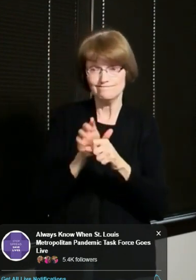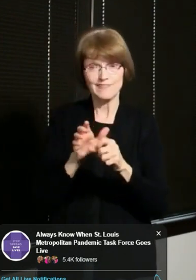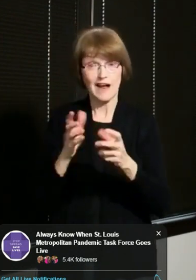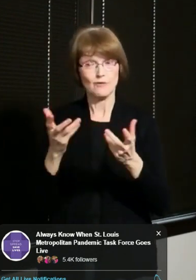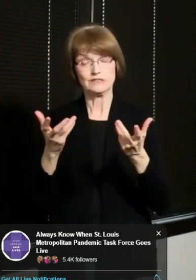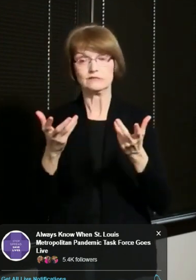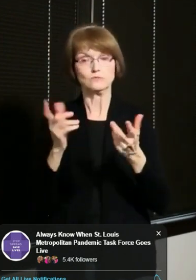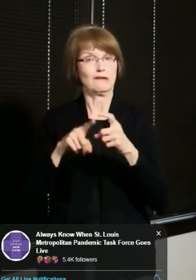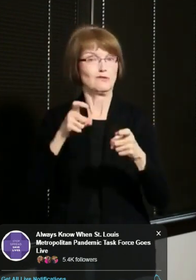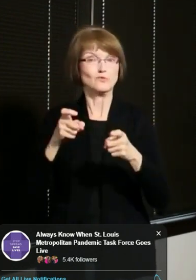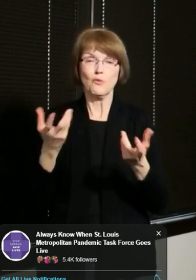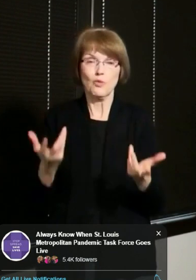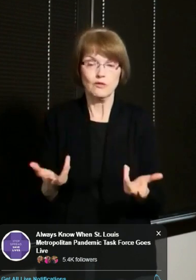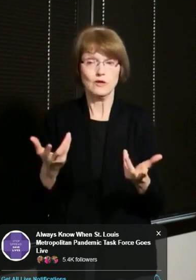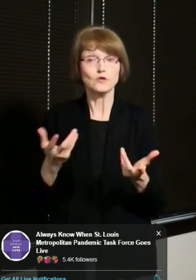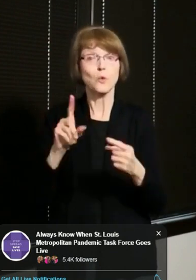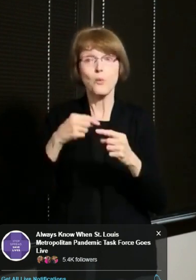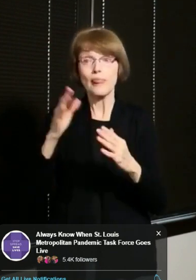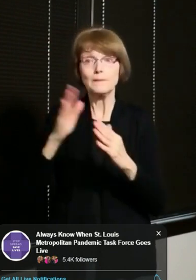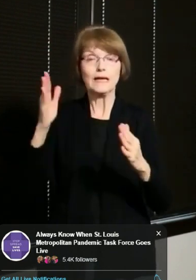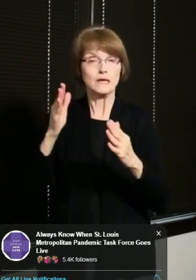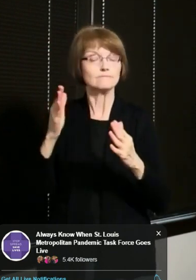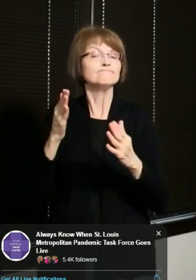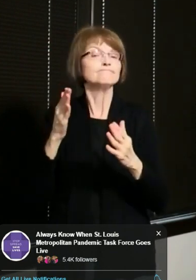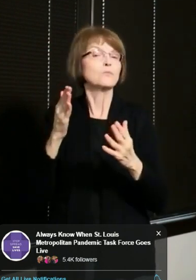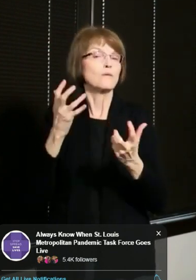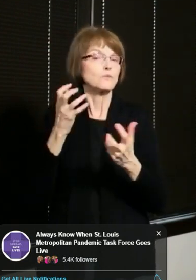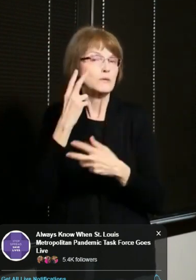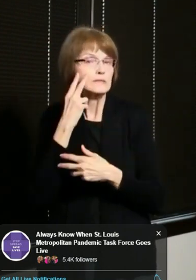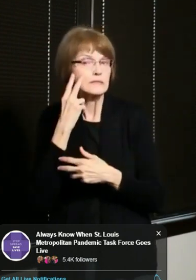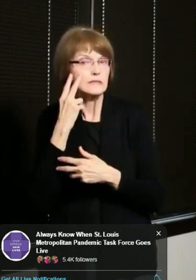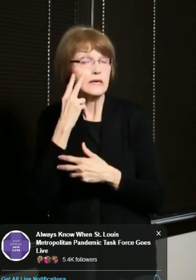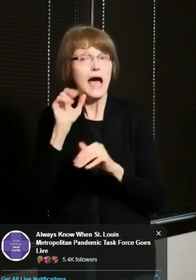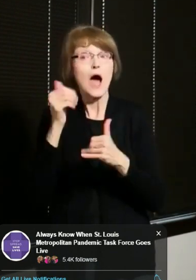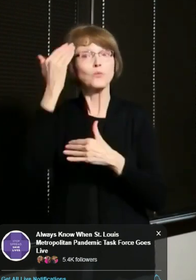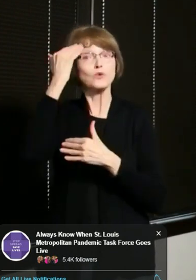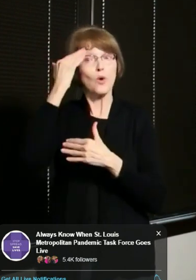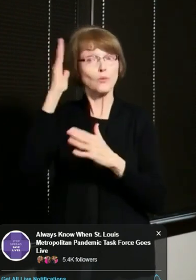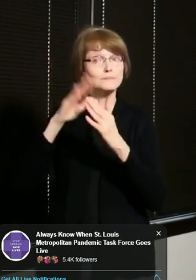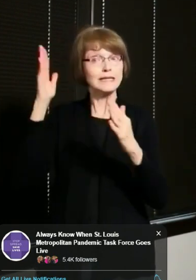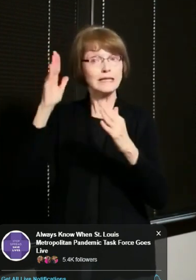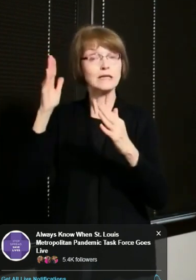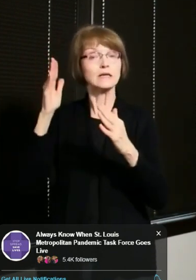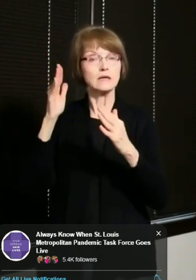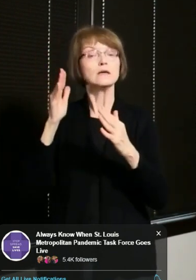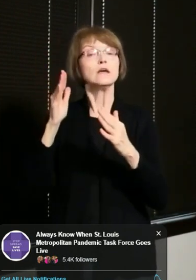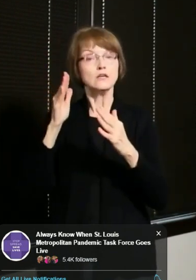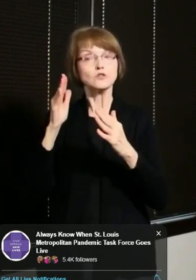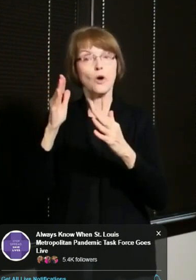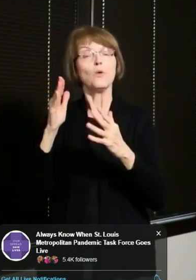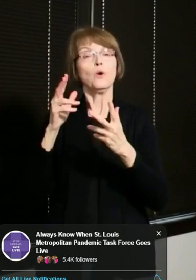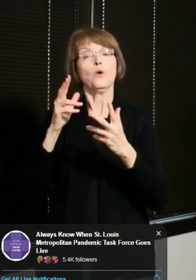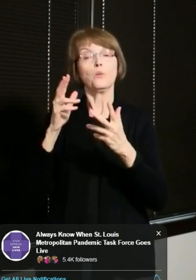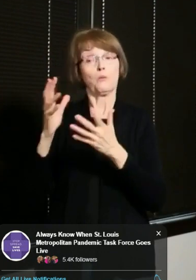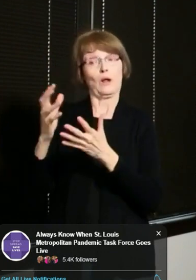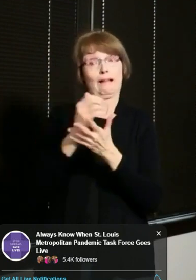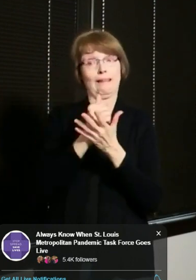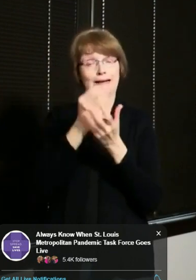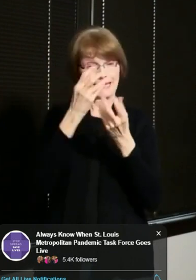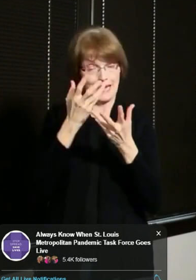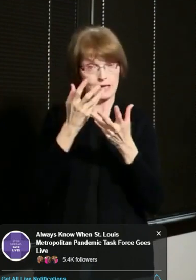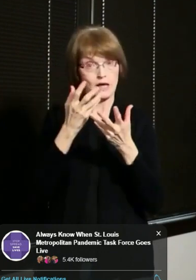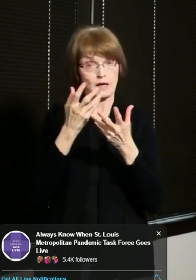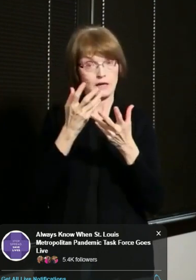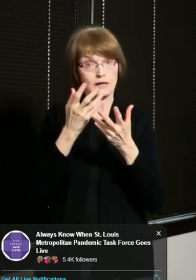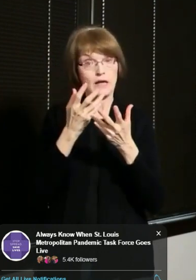And the way that we'll figure that out is with data that comes afterwards. So it's only in reflecting back that we can